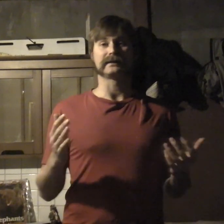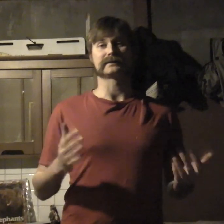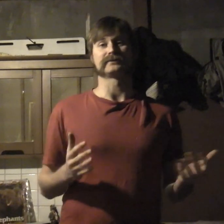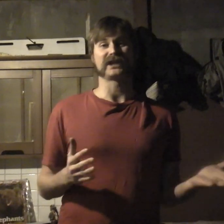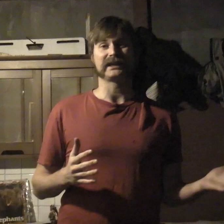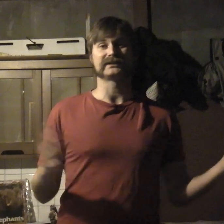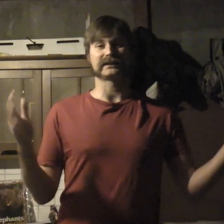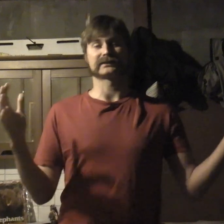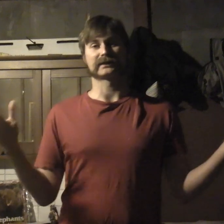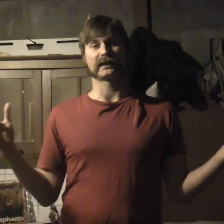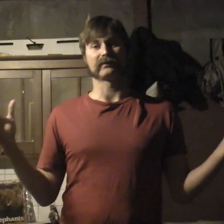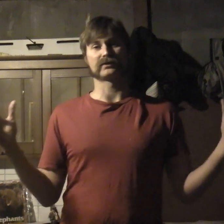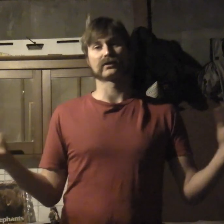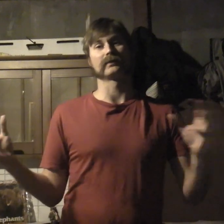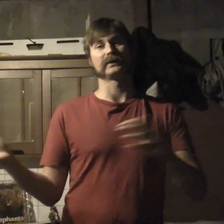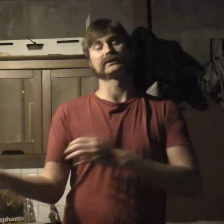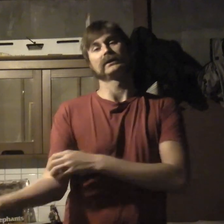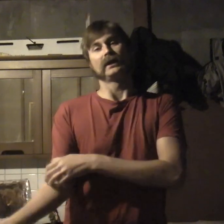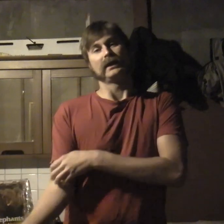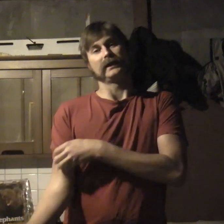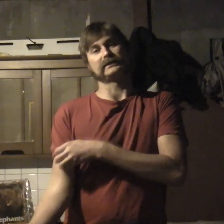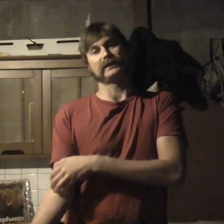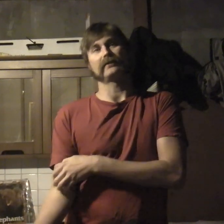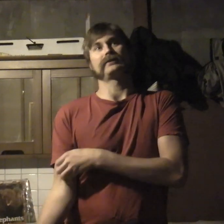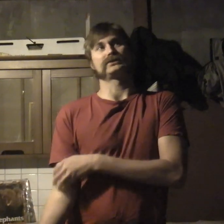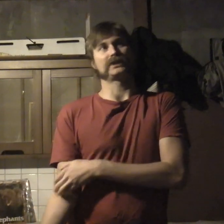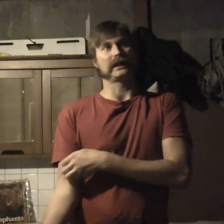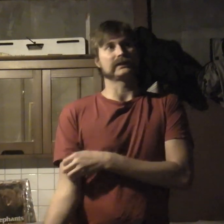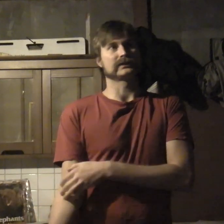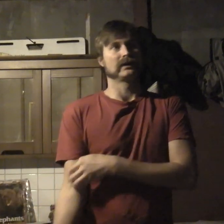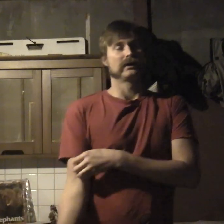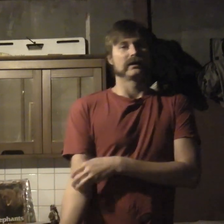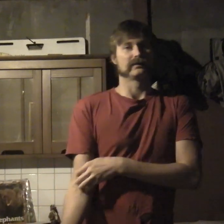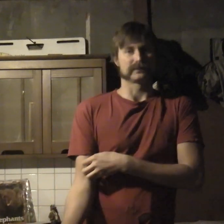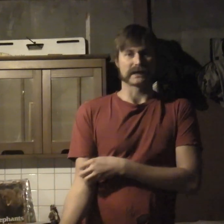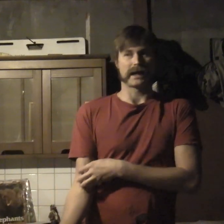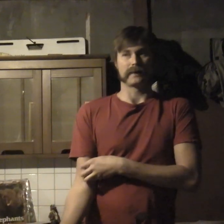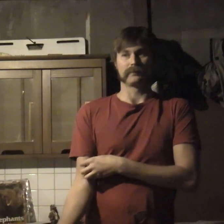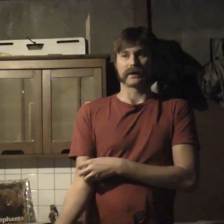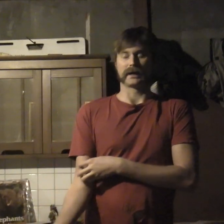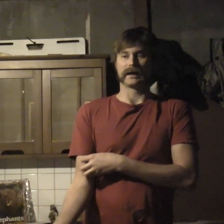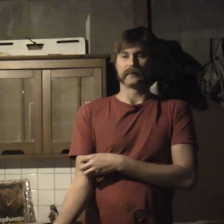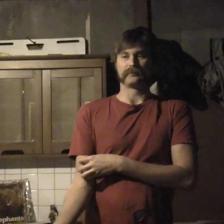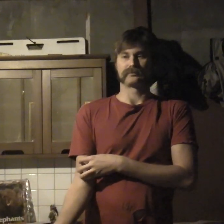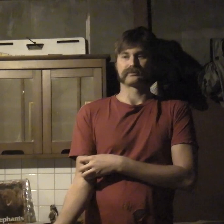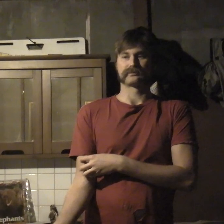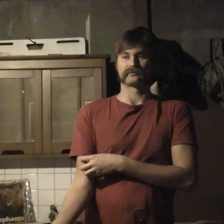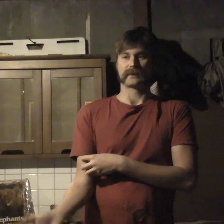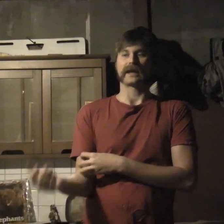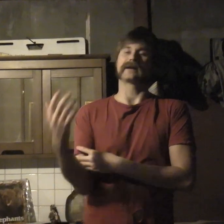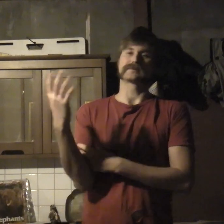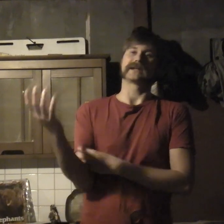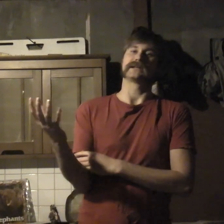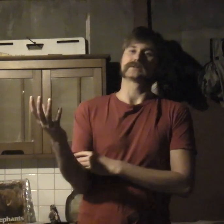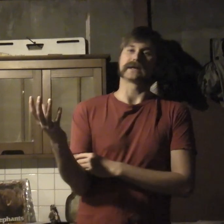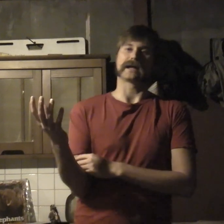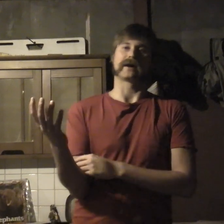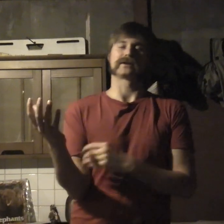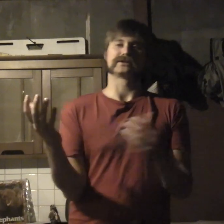The ideas have changed as kind of the tournament itself has changed over time. And I have some ideas right now. I could